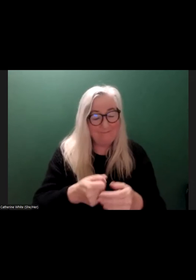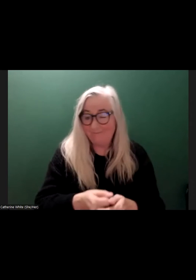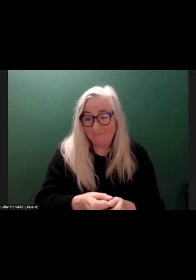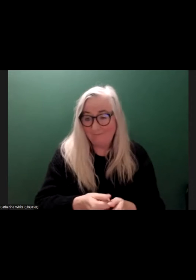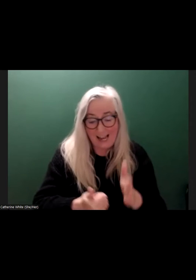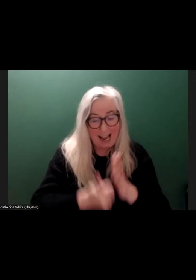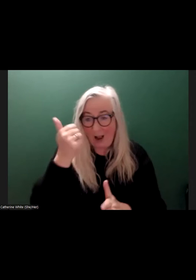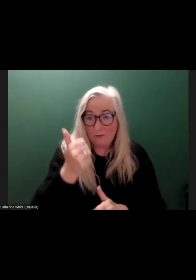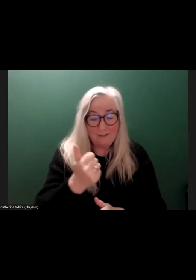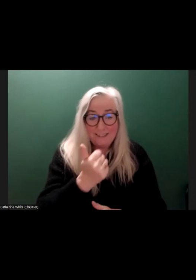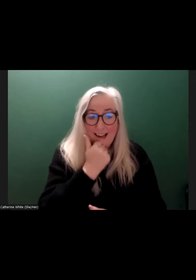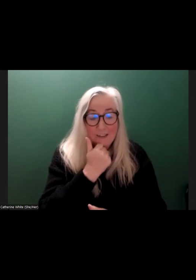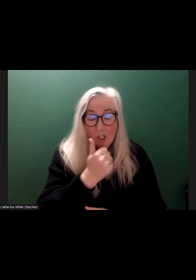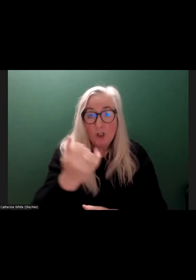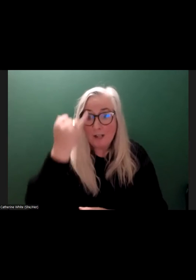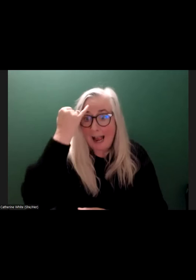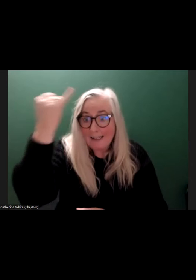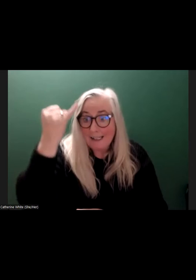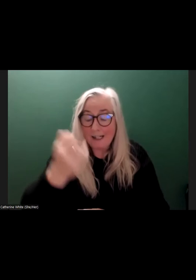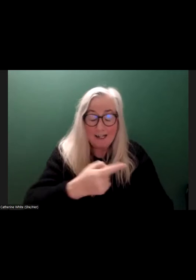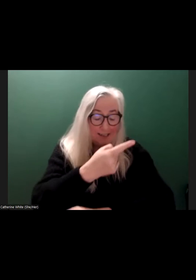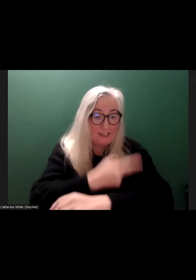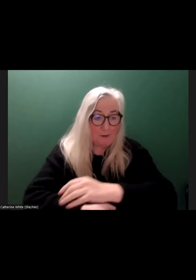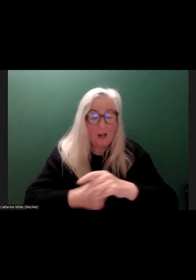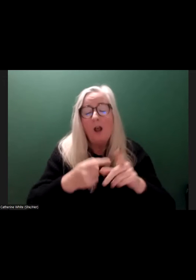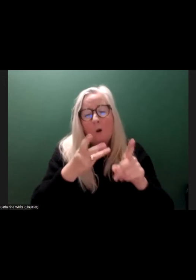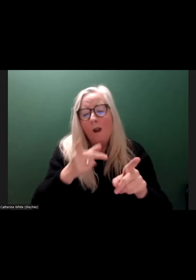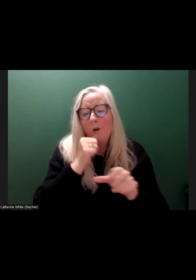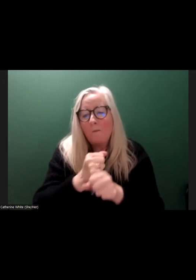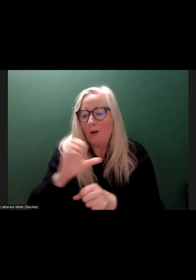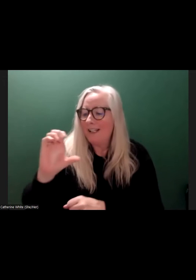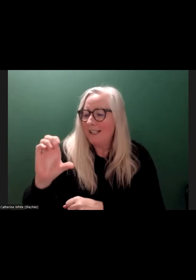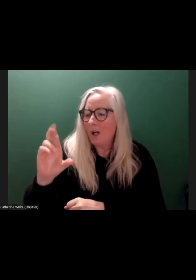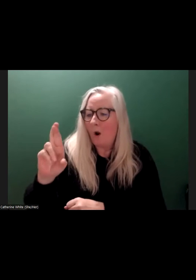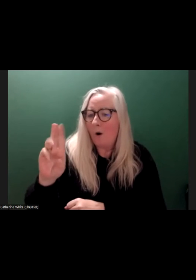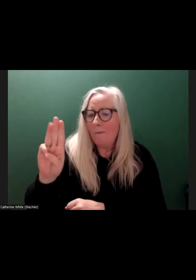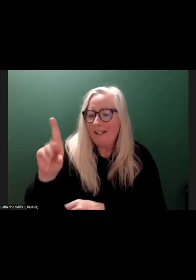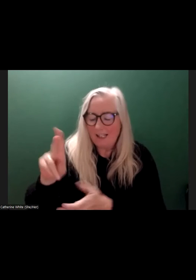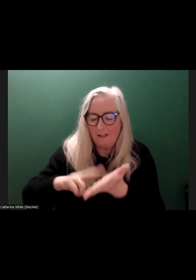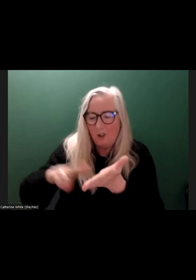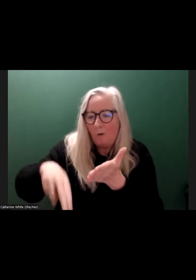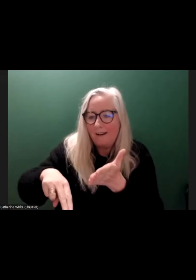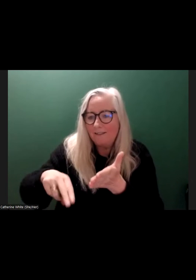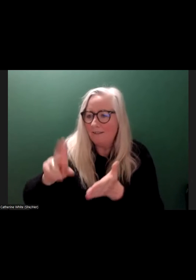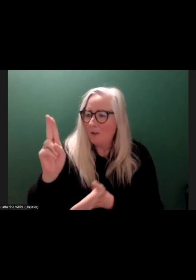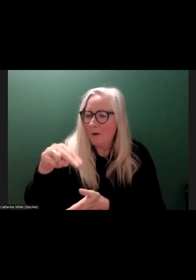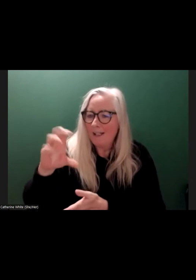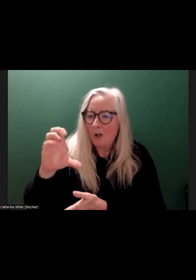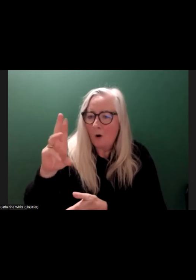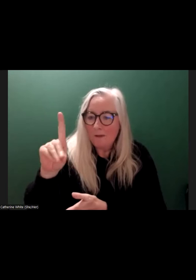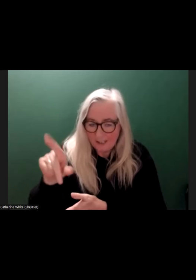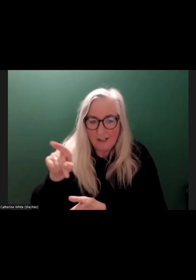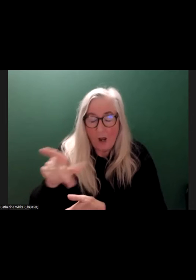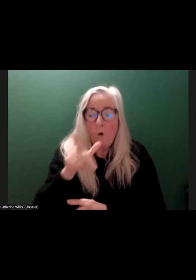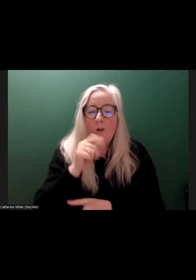And I think the big idea of disability to foreground before I go on to talk about the CRPD, which is the Convention on the Rights of Disabled People, is to talk about